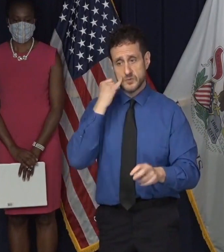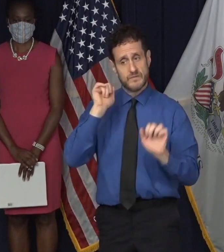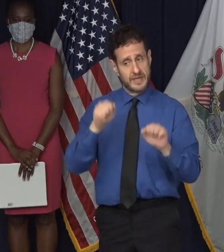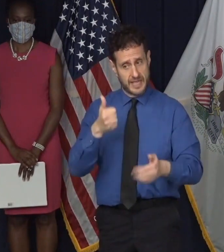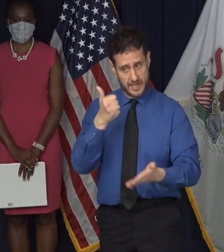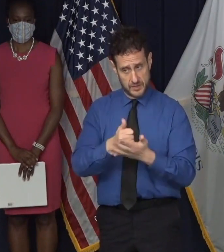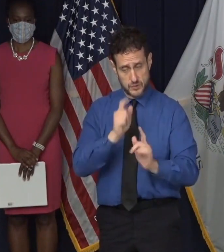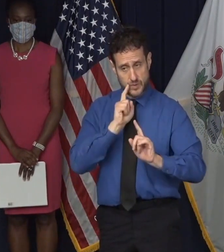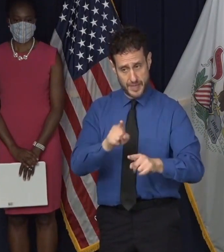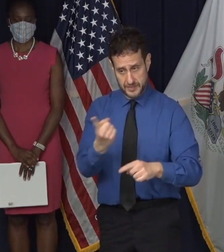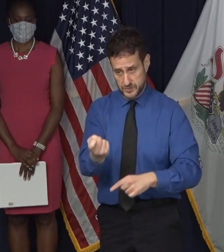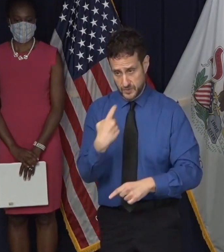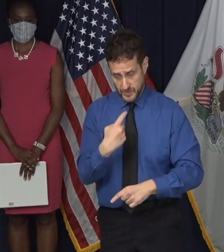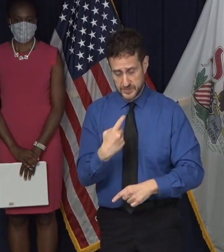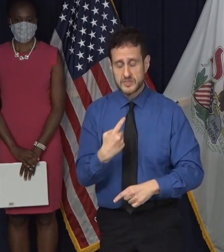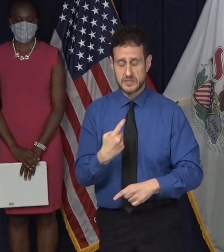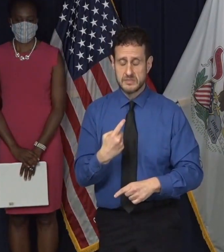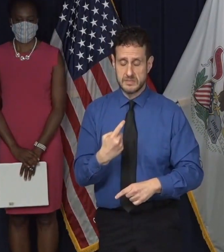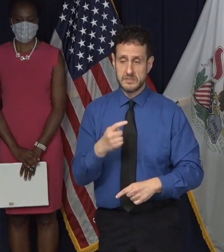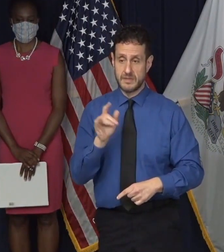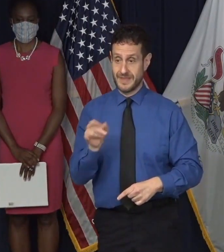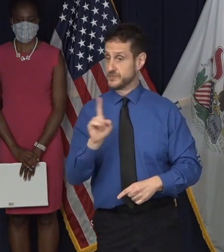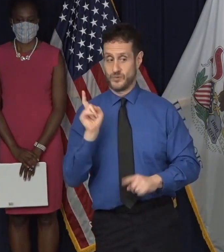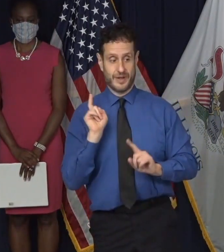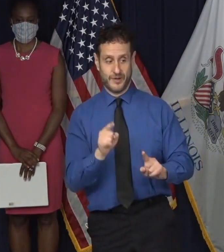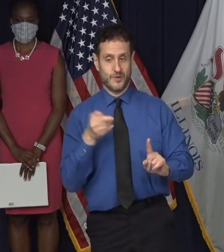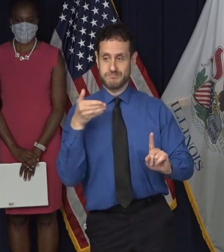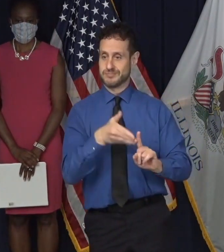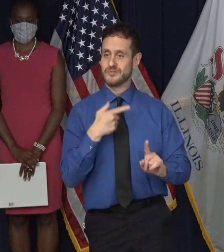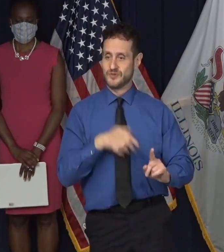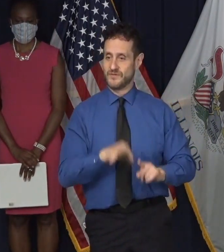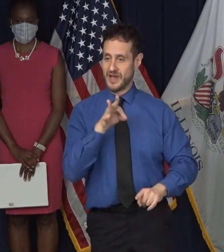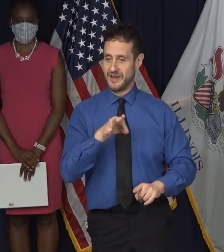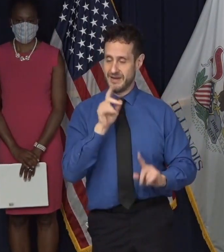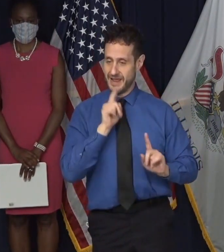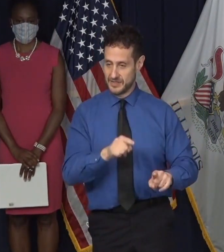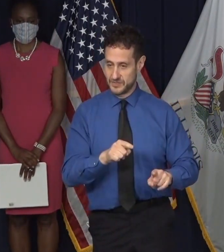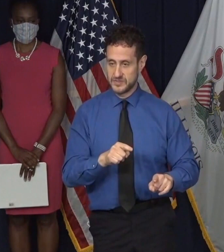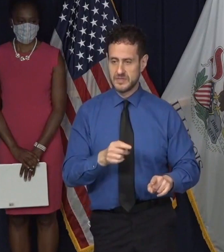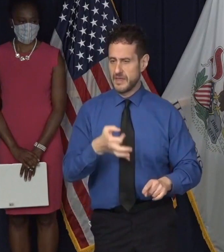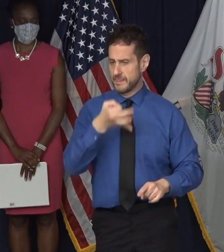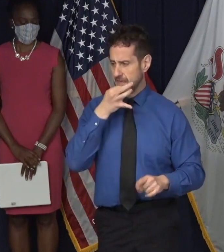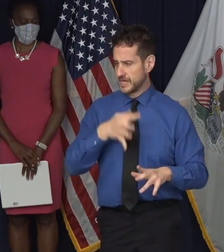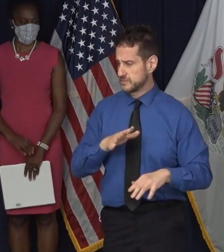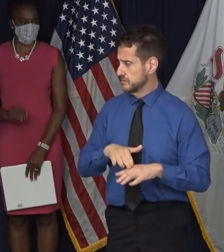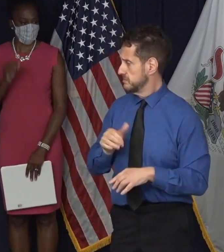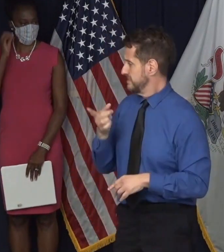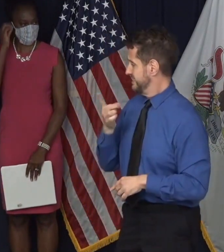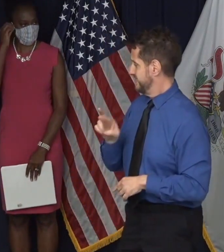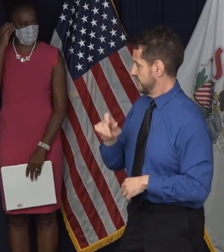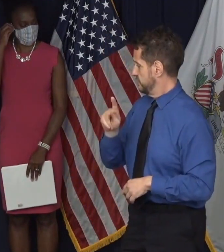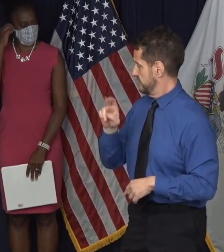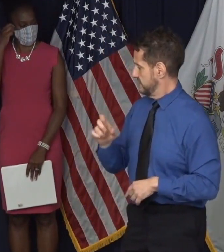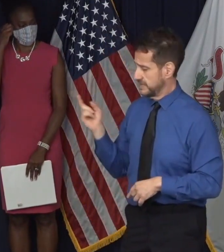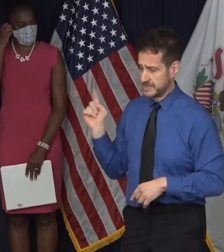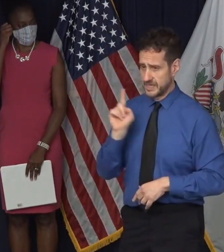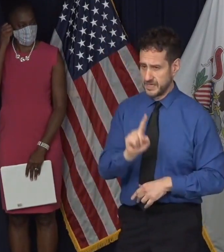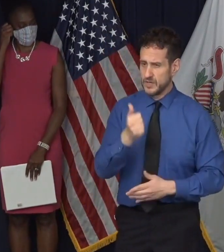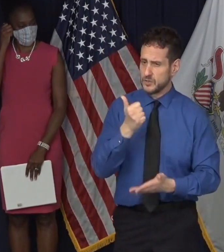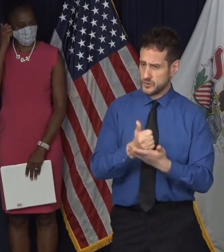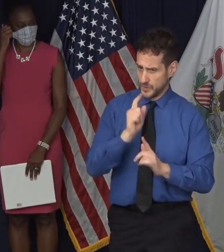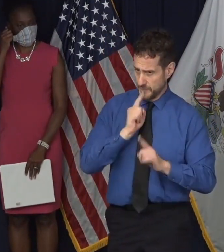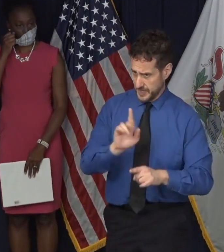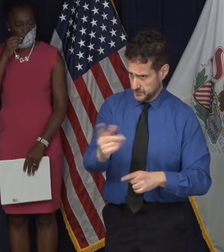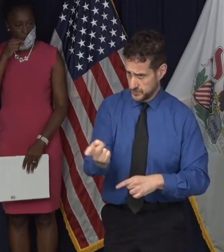help answer your question, because that's where I'm going to find answers is among the experts. I would like to call Dr. Ezeke to help